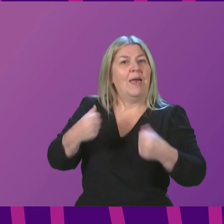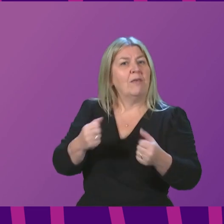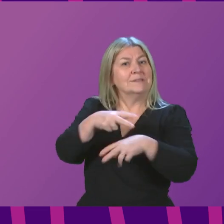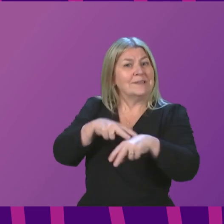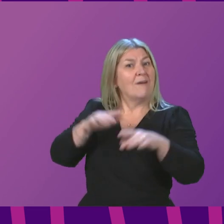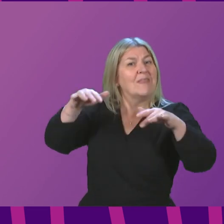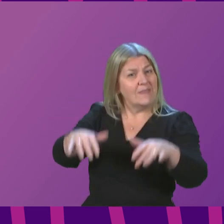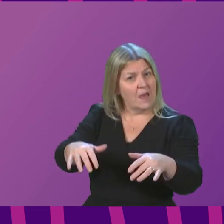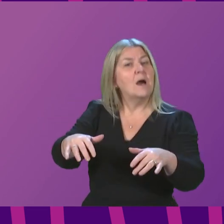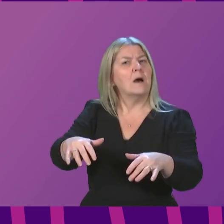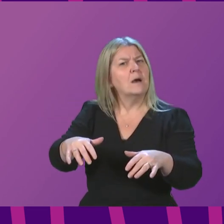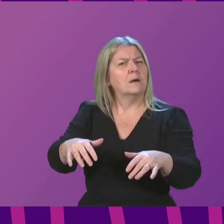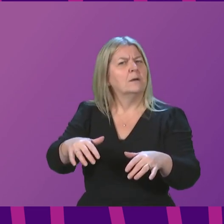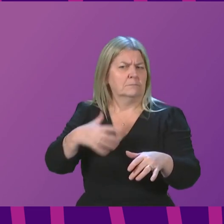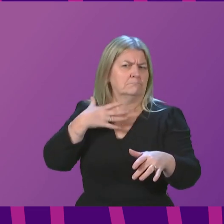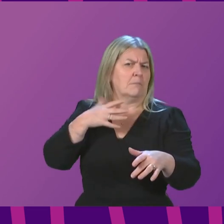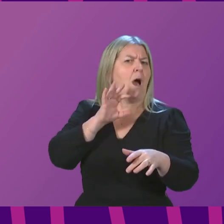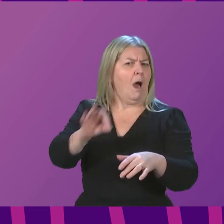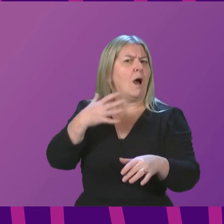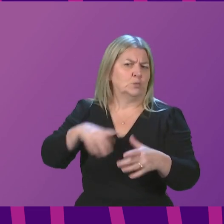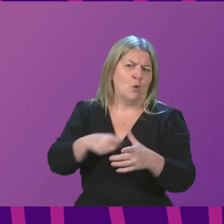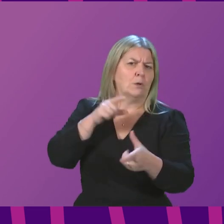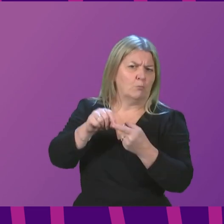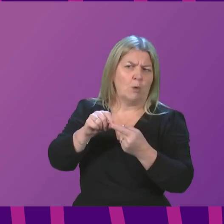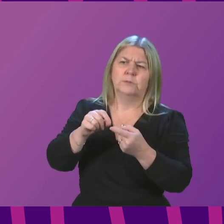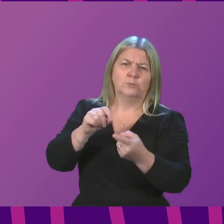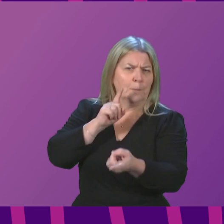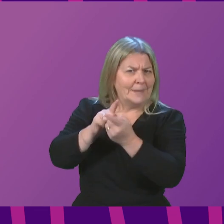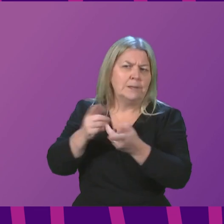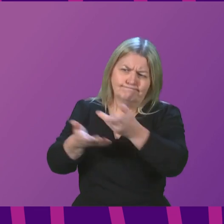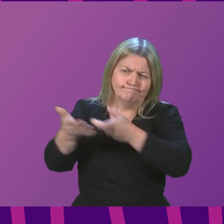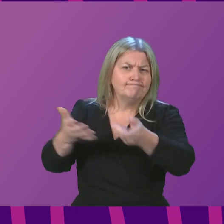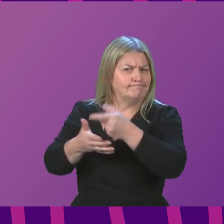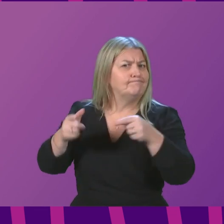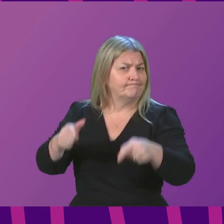discuss how best you can return to work in a way that suits your health circumstances.